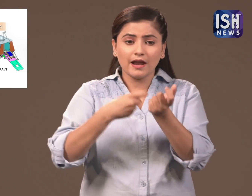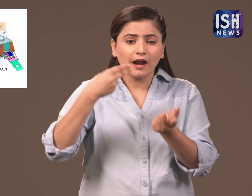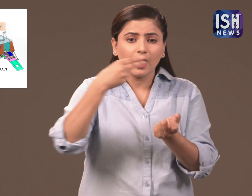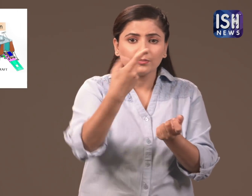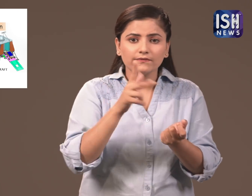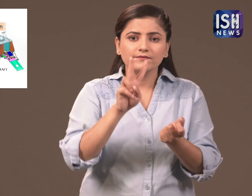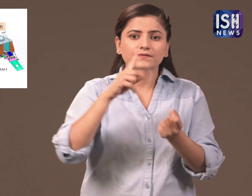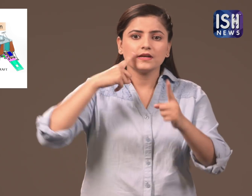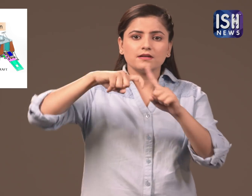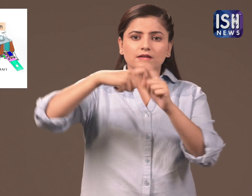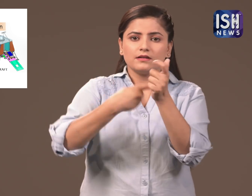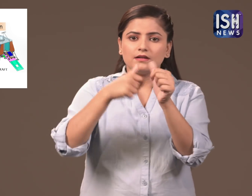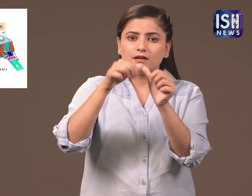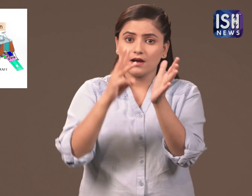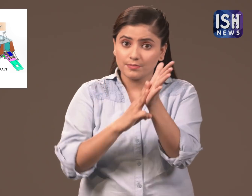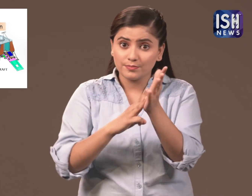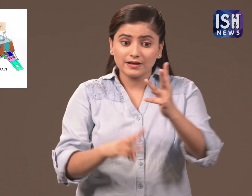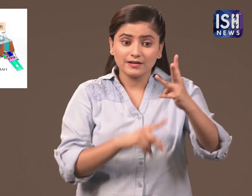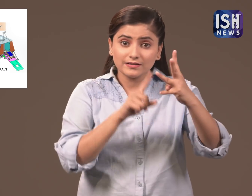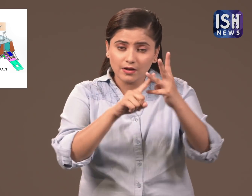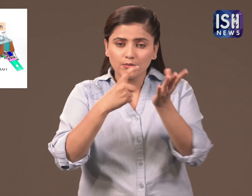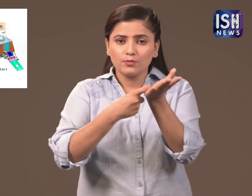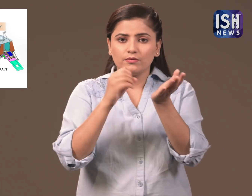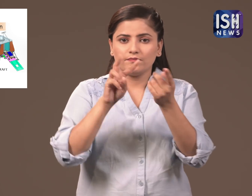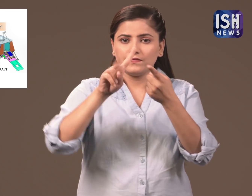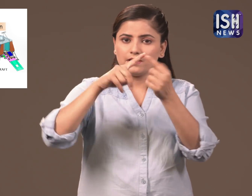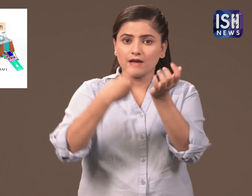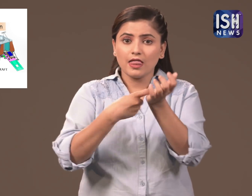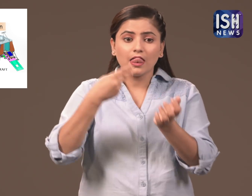rover Pragyan.